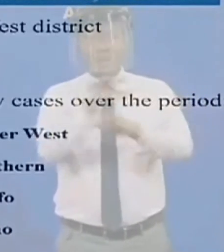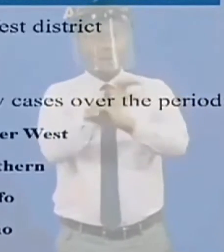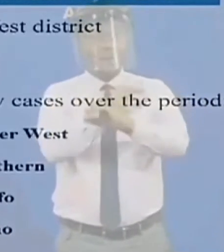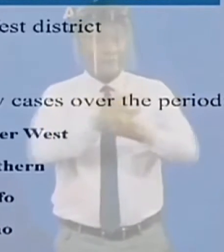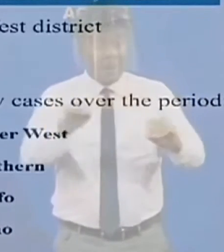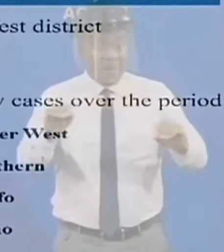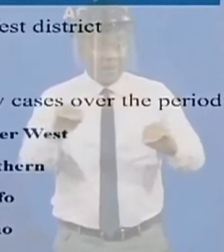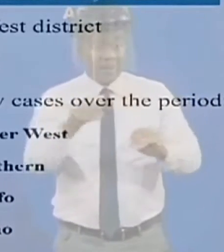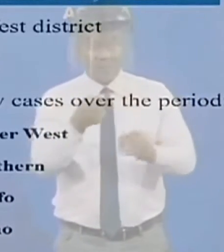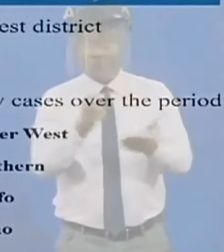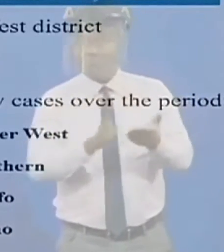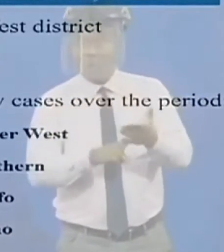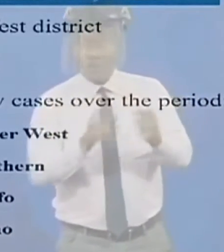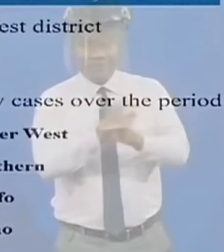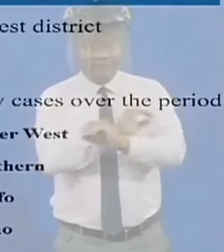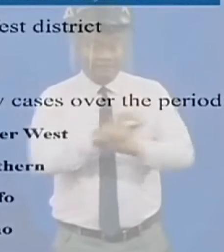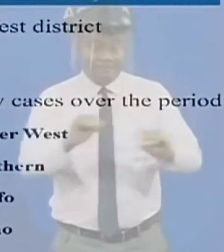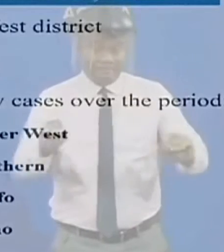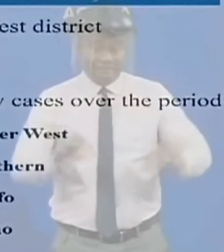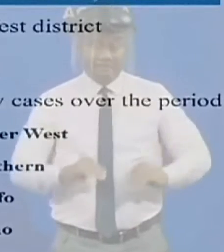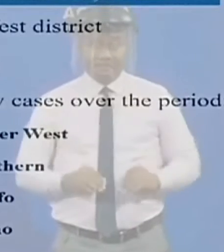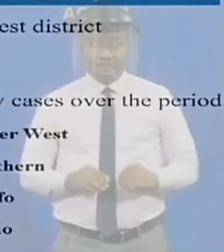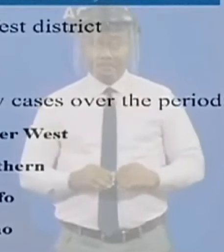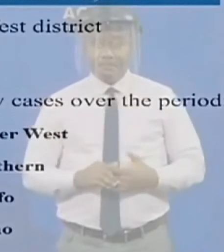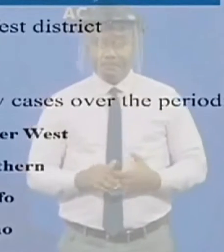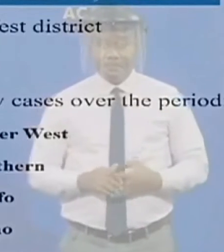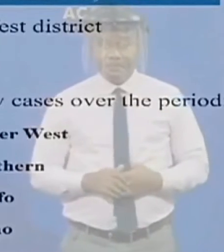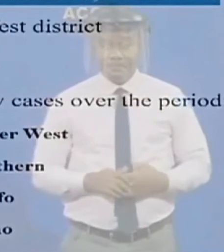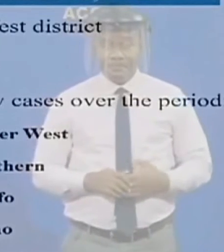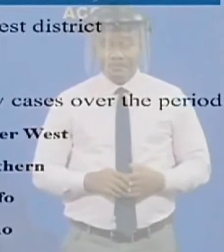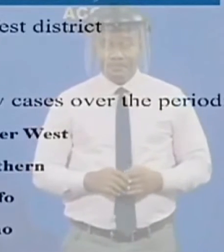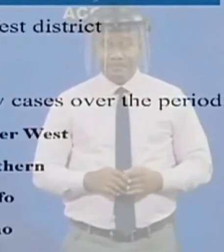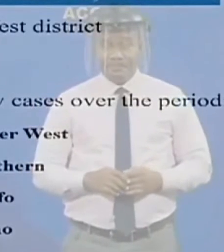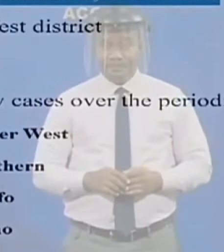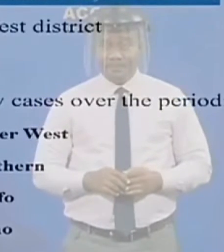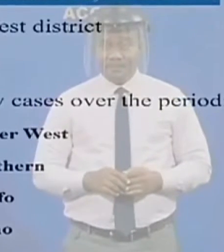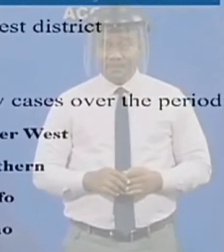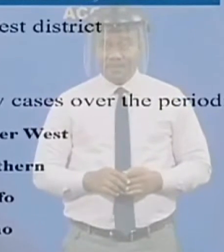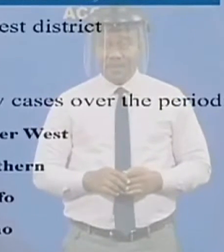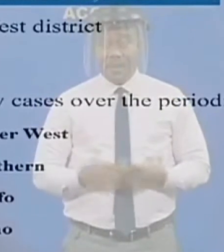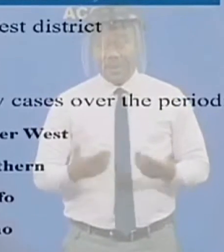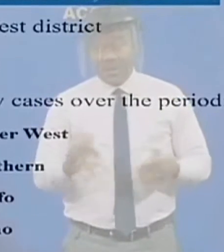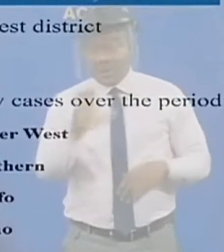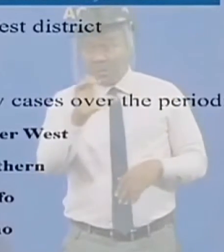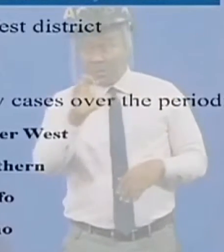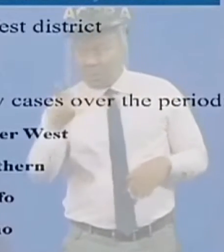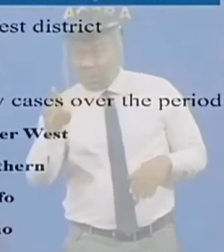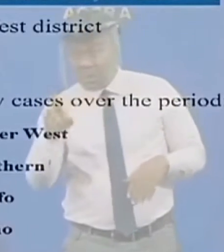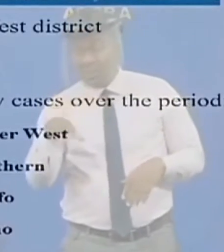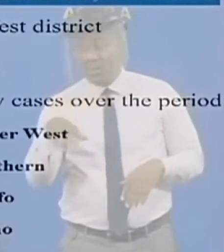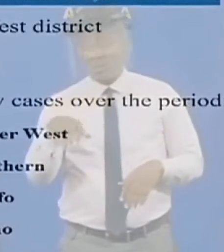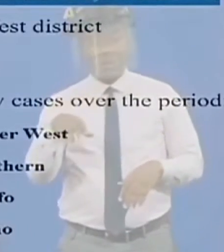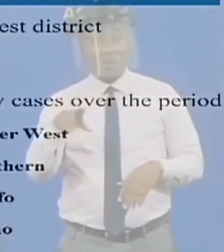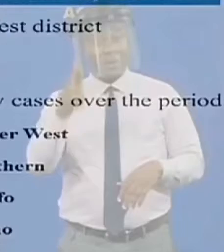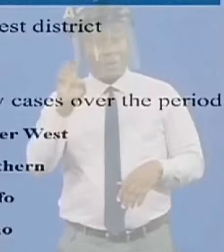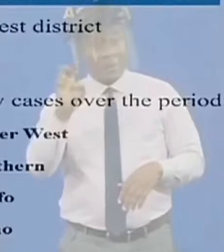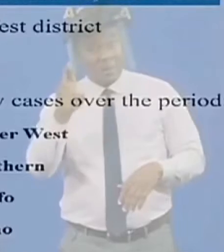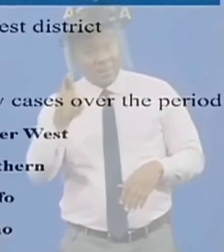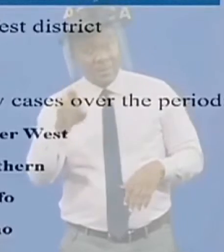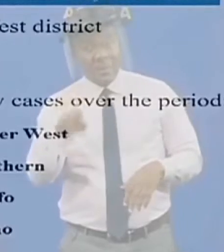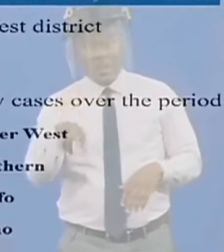period under review and these regions are central upper east